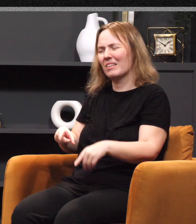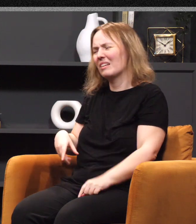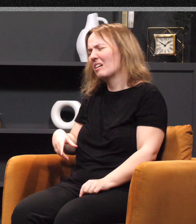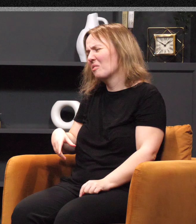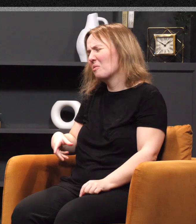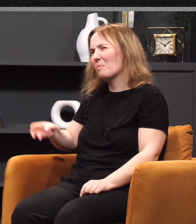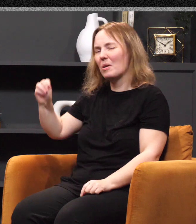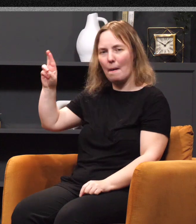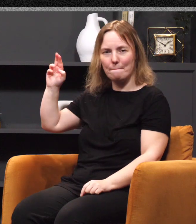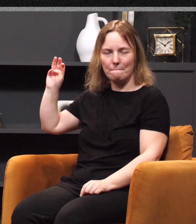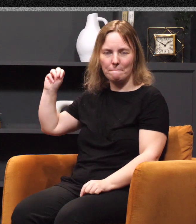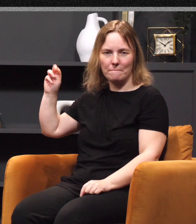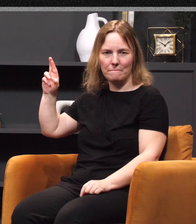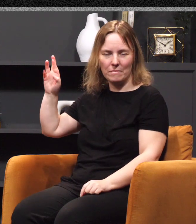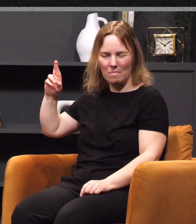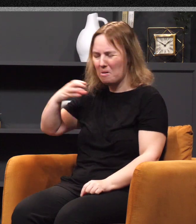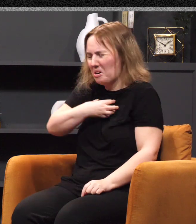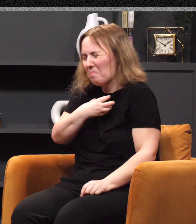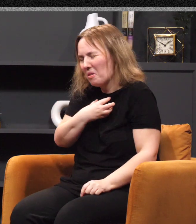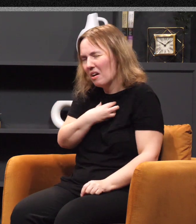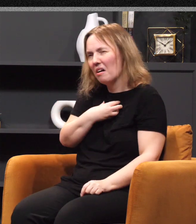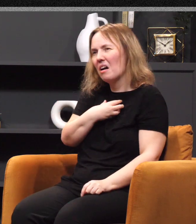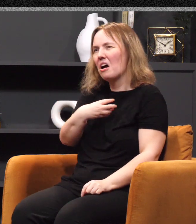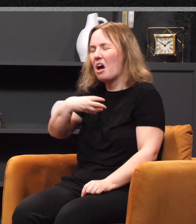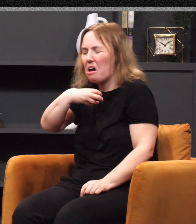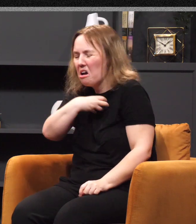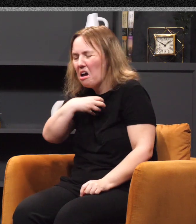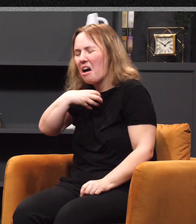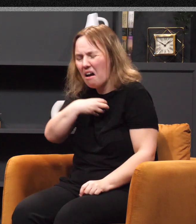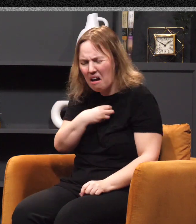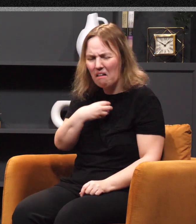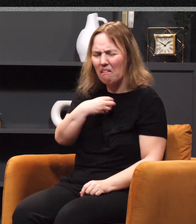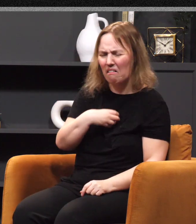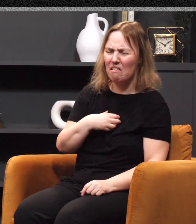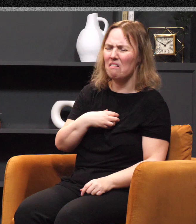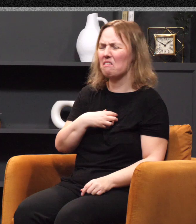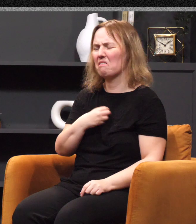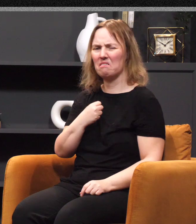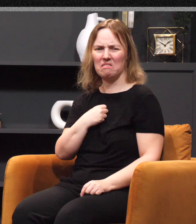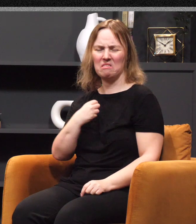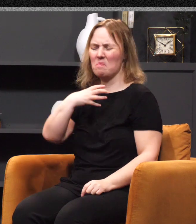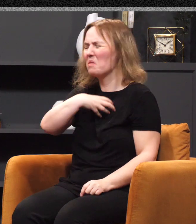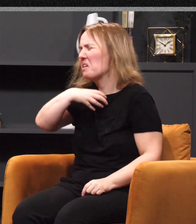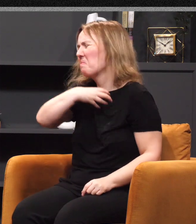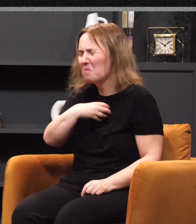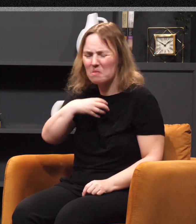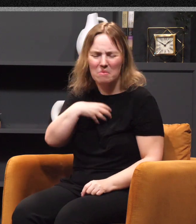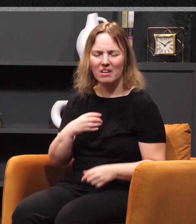Don't you love that word, murmur? I mean, it even sounds bad. We murmur, we grumble, we complain, right? It's the first thing